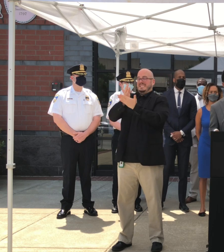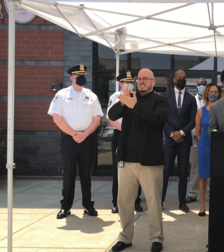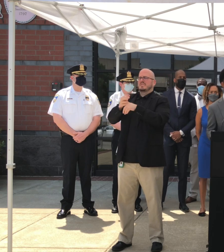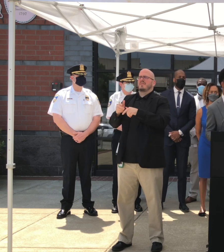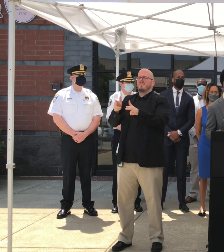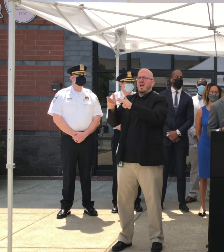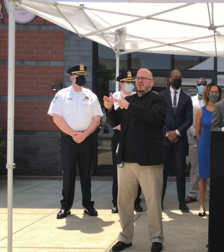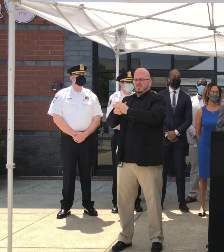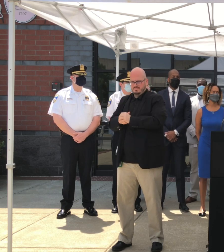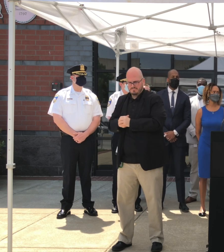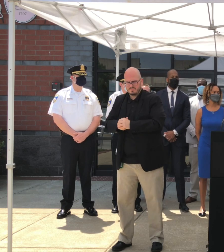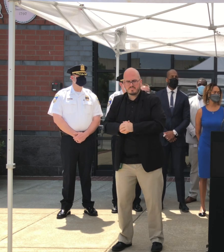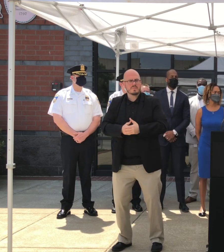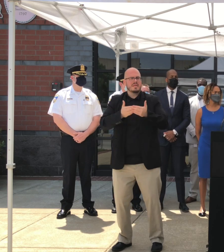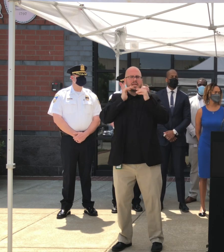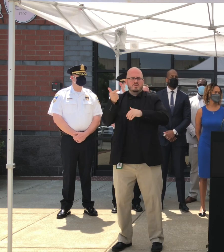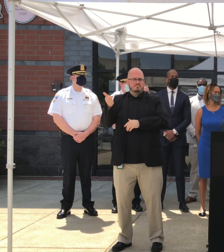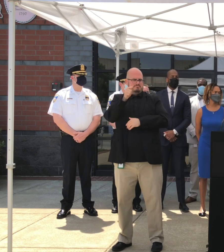Jackson.